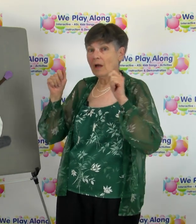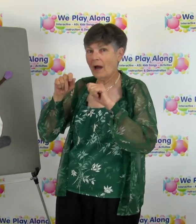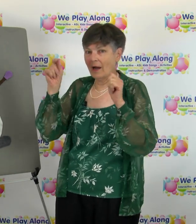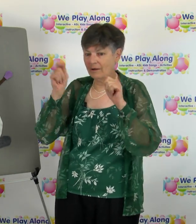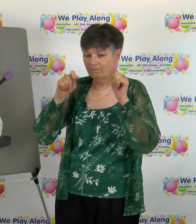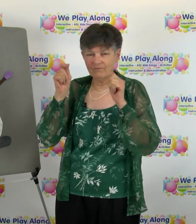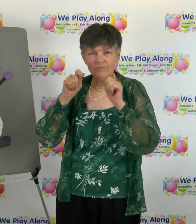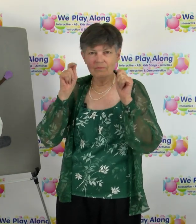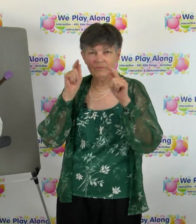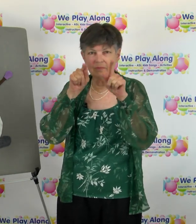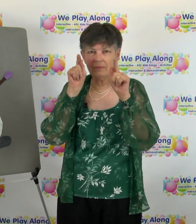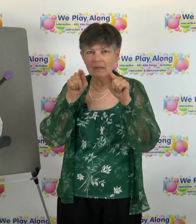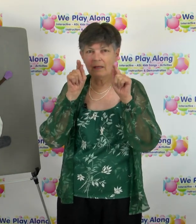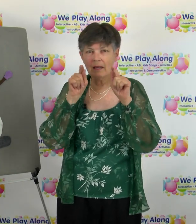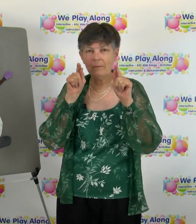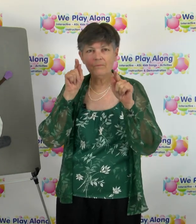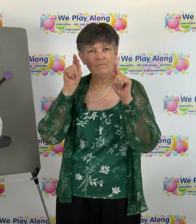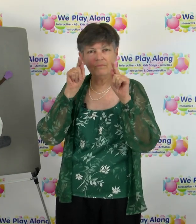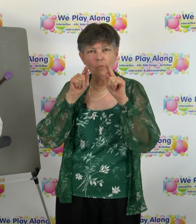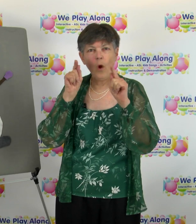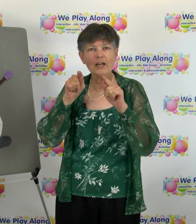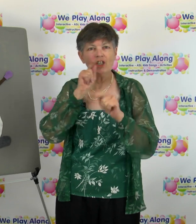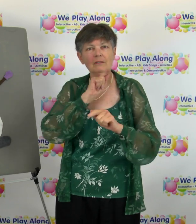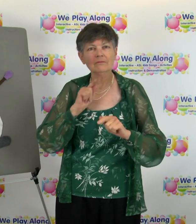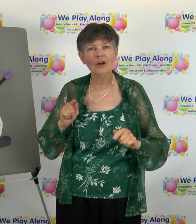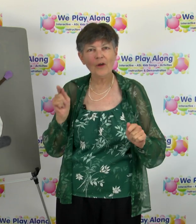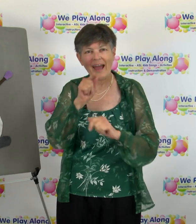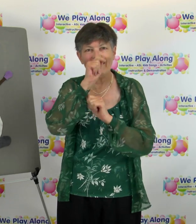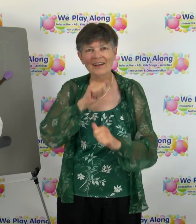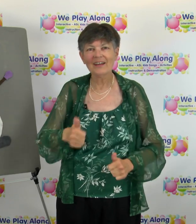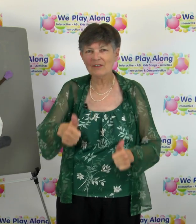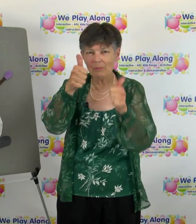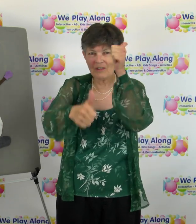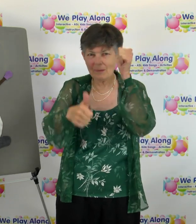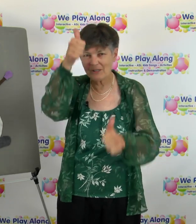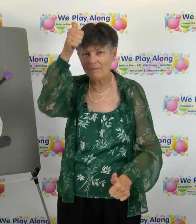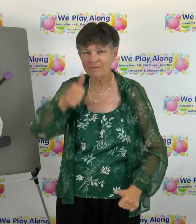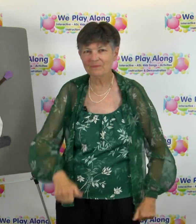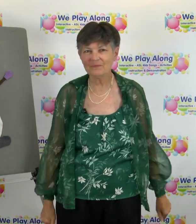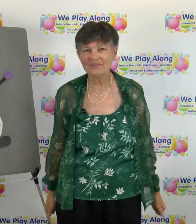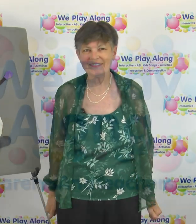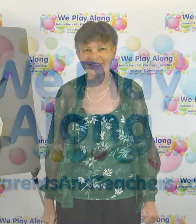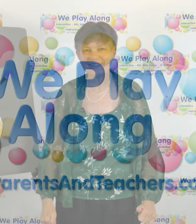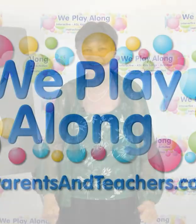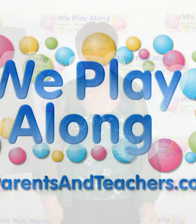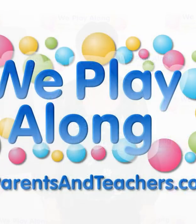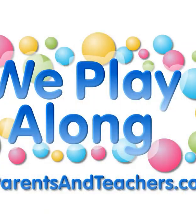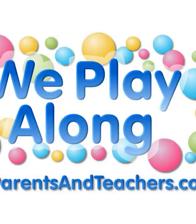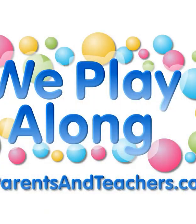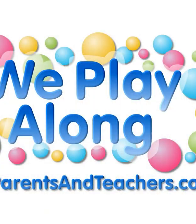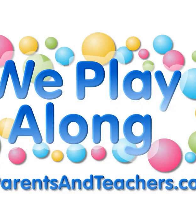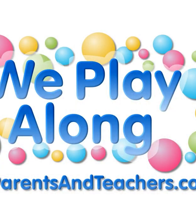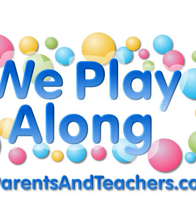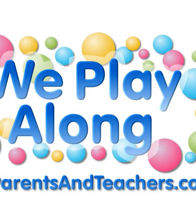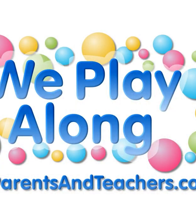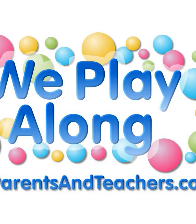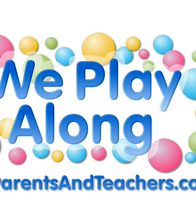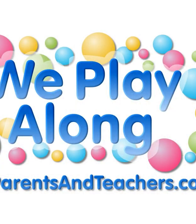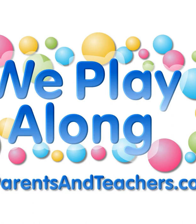keep watching Okay, give us a big thumbs up Play, play, play along Come on